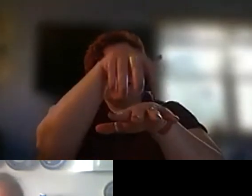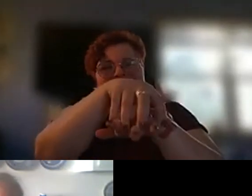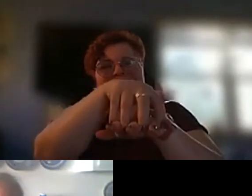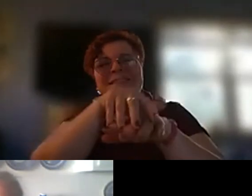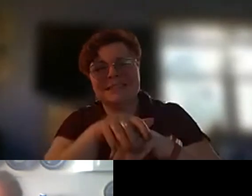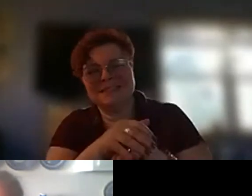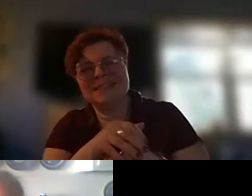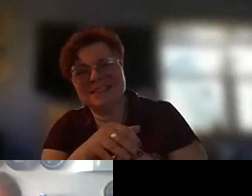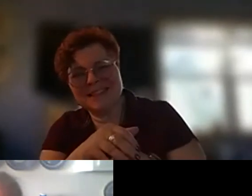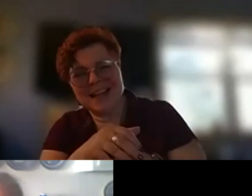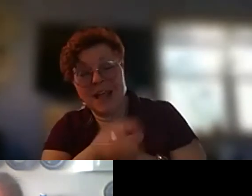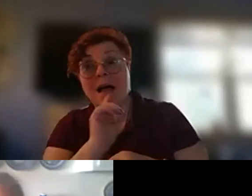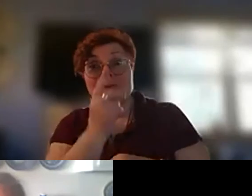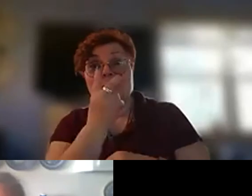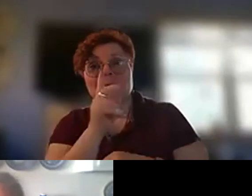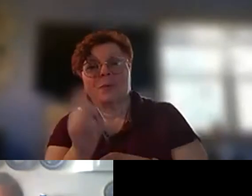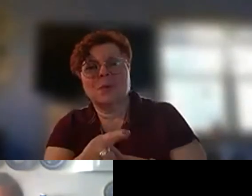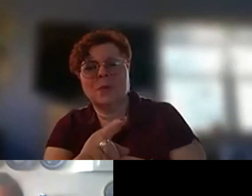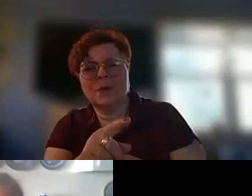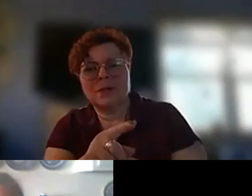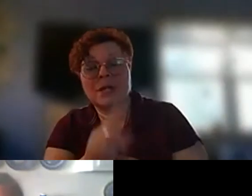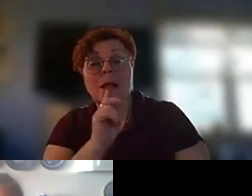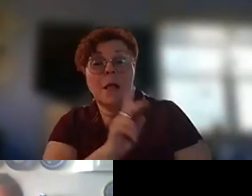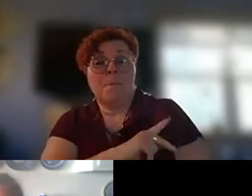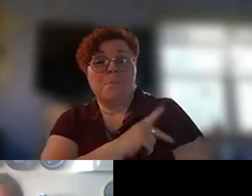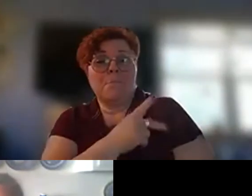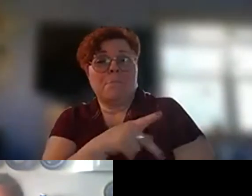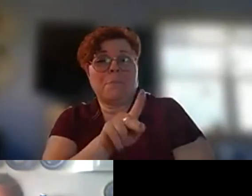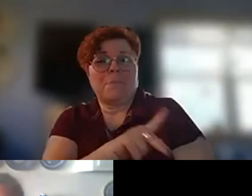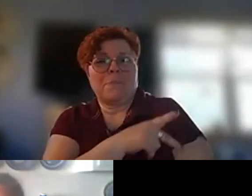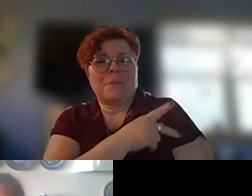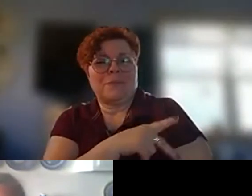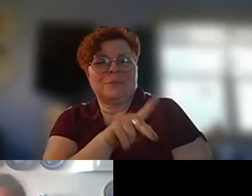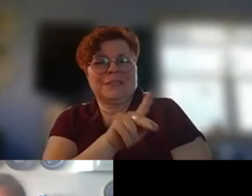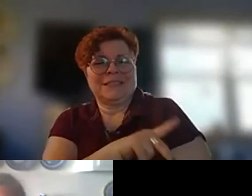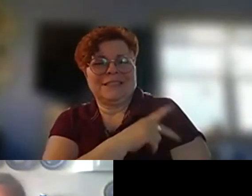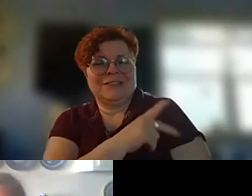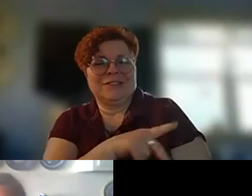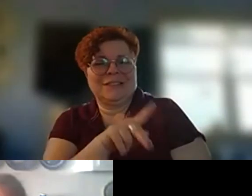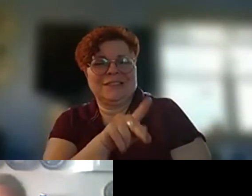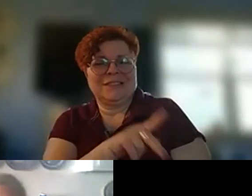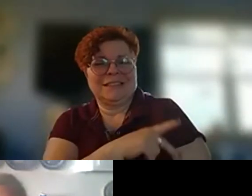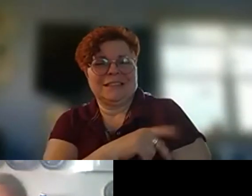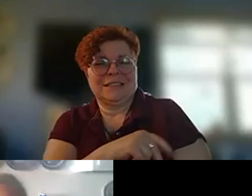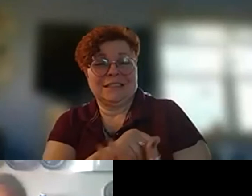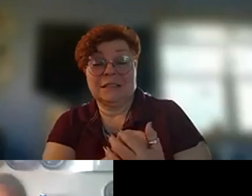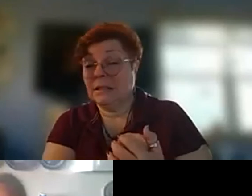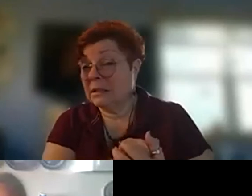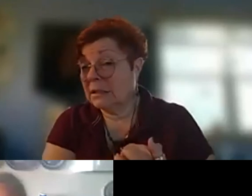questions for you how do you sign poetry do you prepare and have to do research in any special